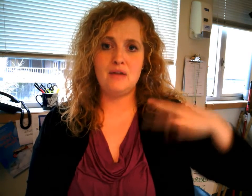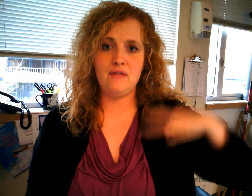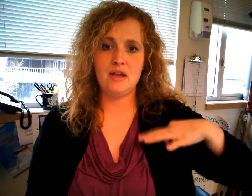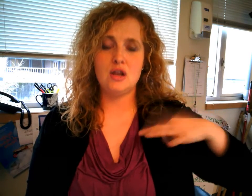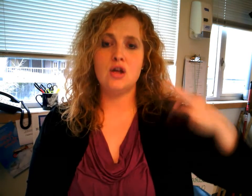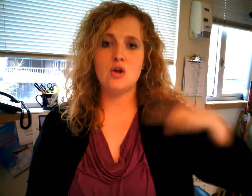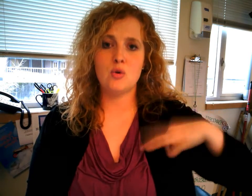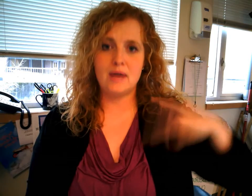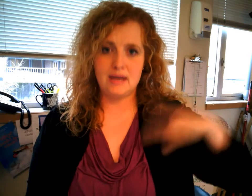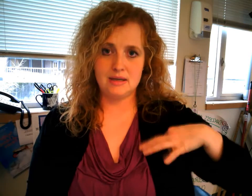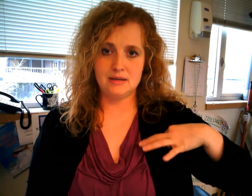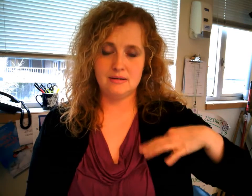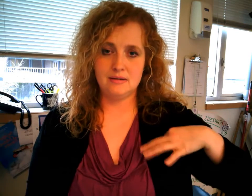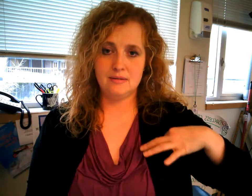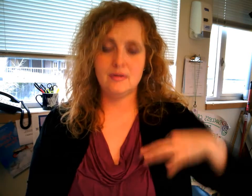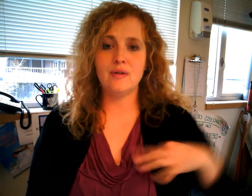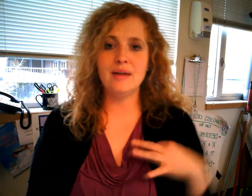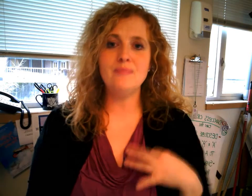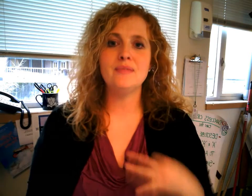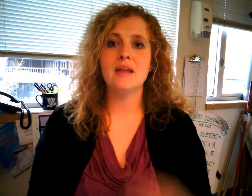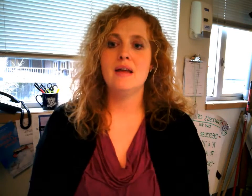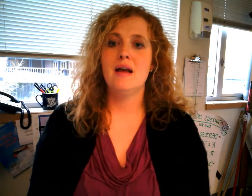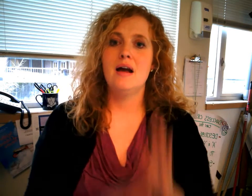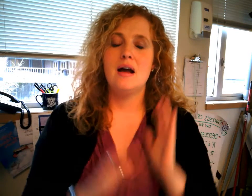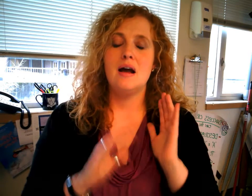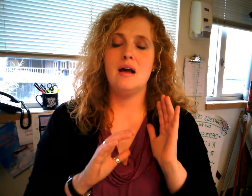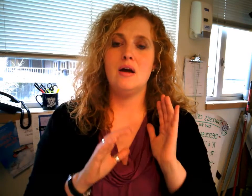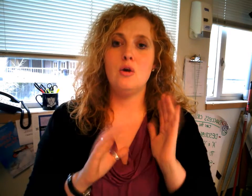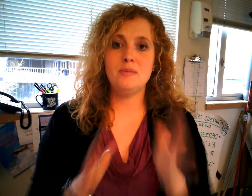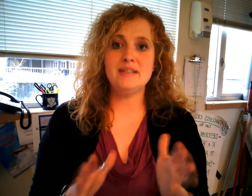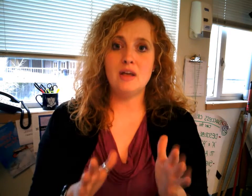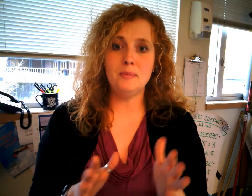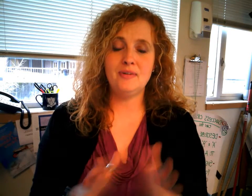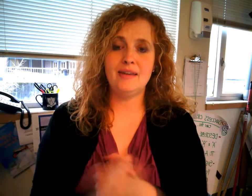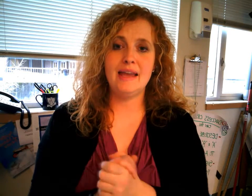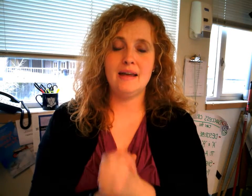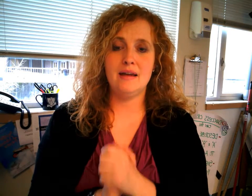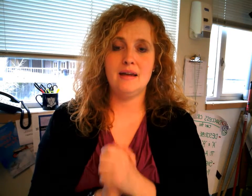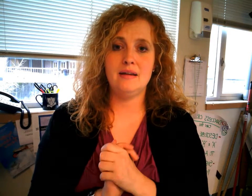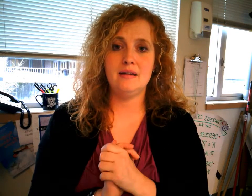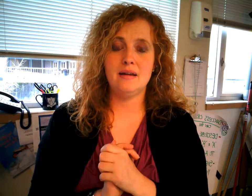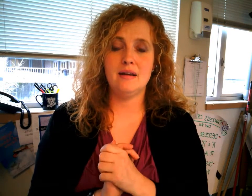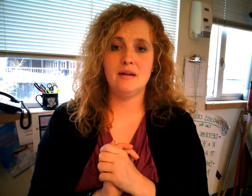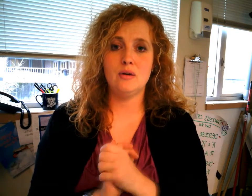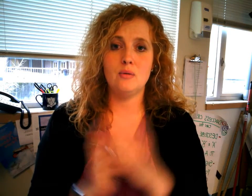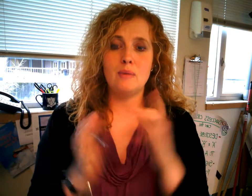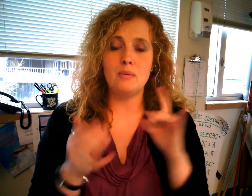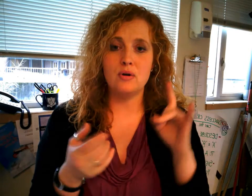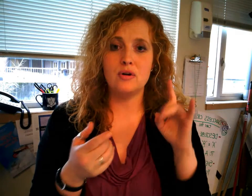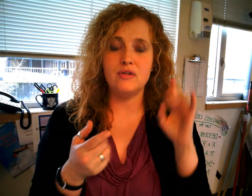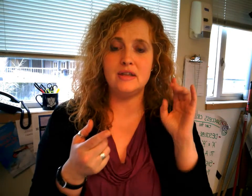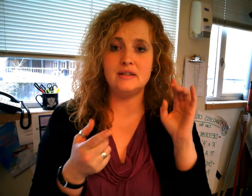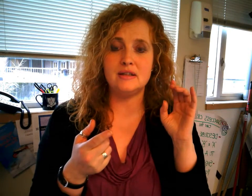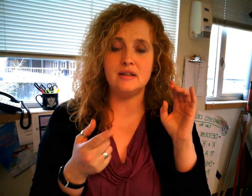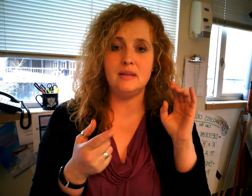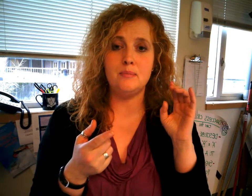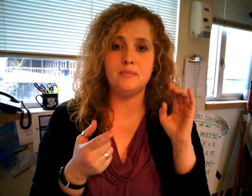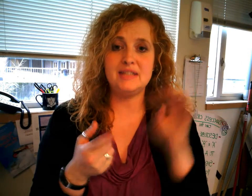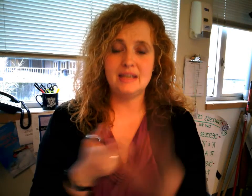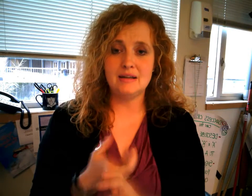credit okay I hope this helps and remember that the skit is